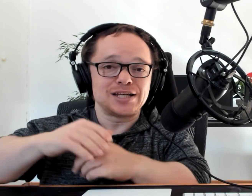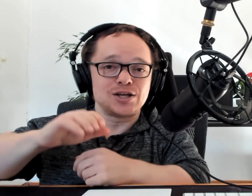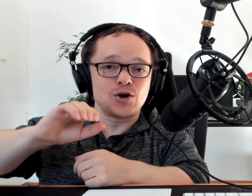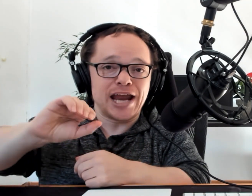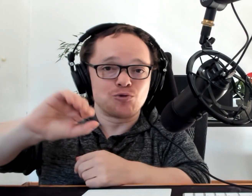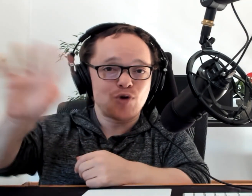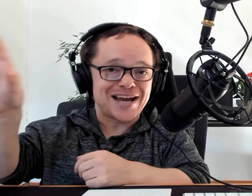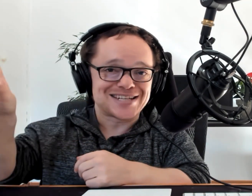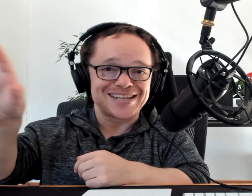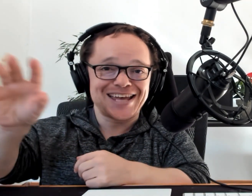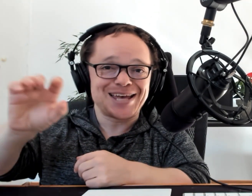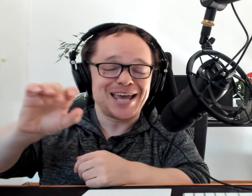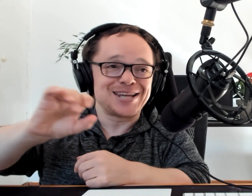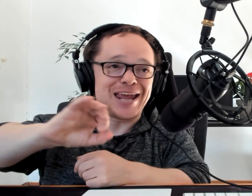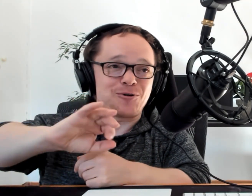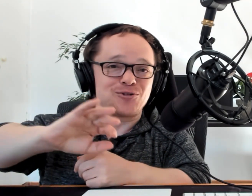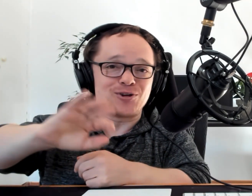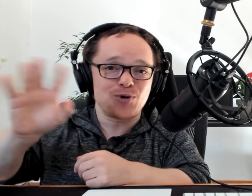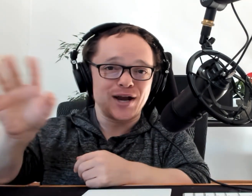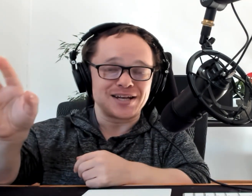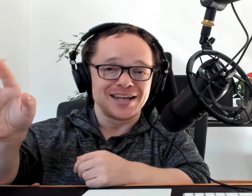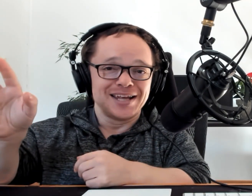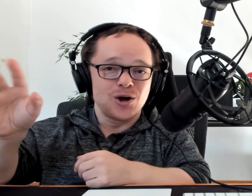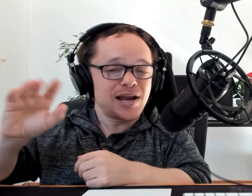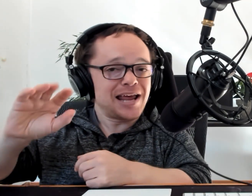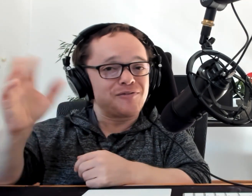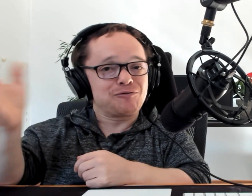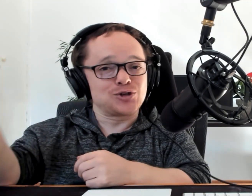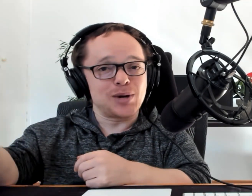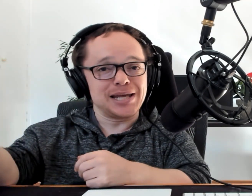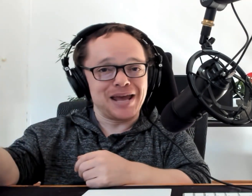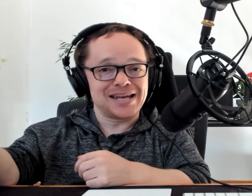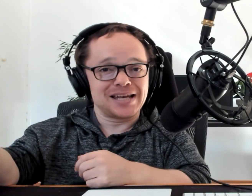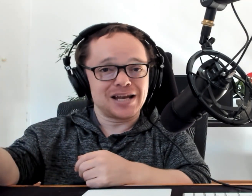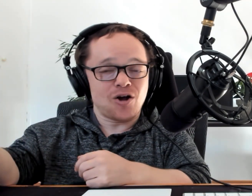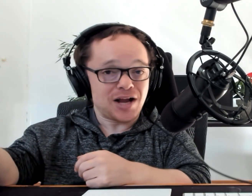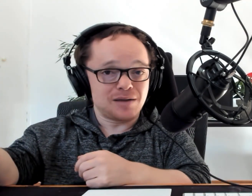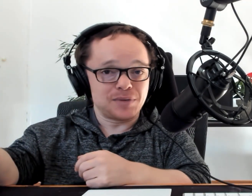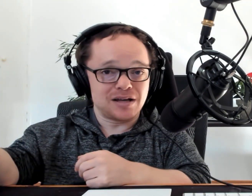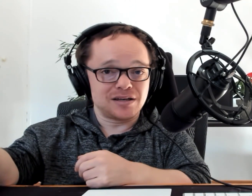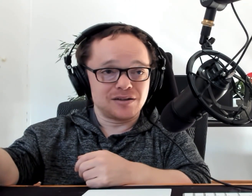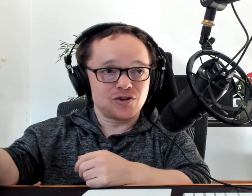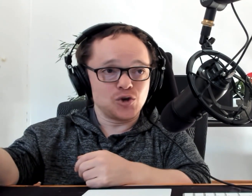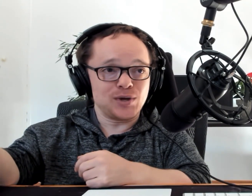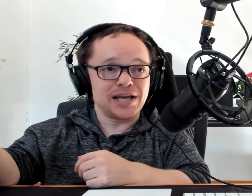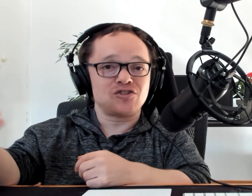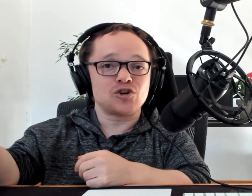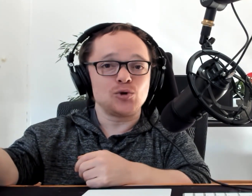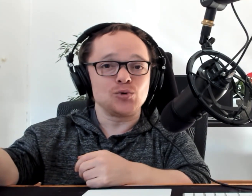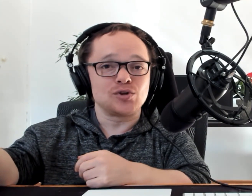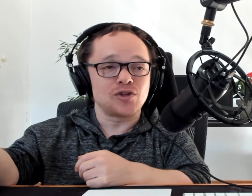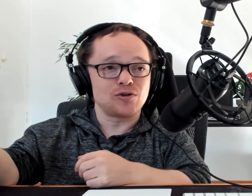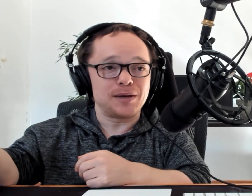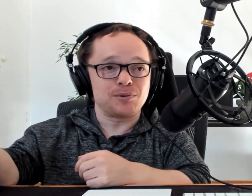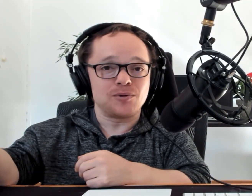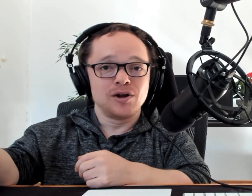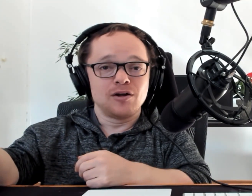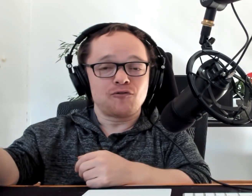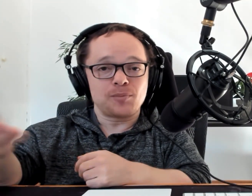red and the errors in red, one out of every 20 men are colorblind. So you would exclude those people from